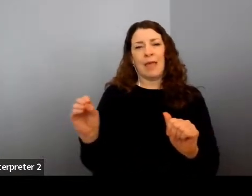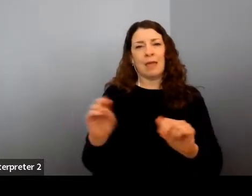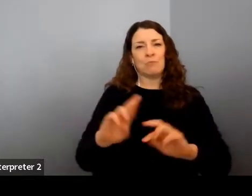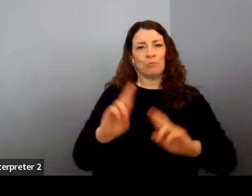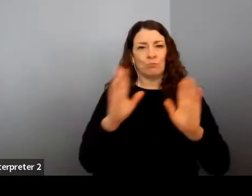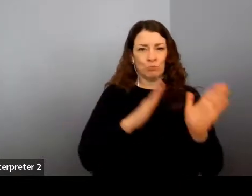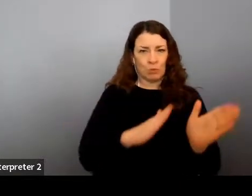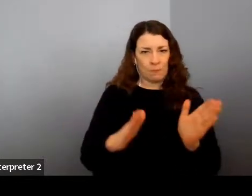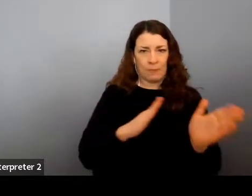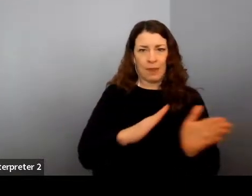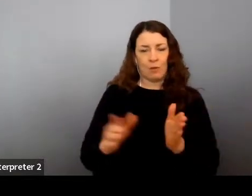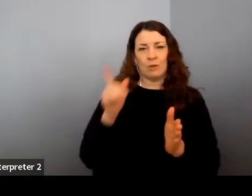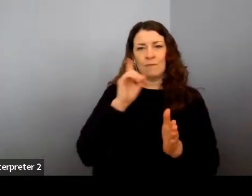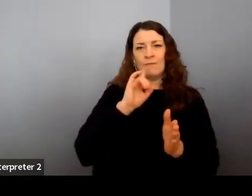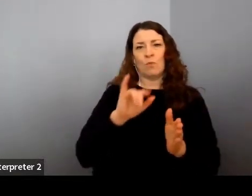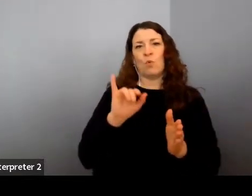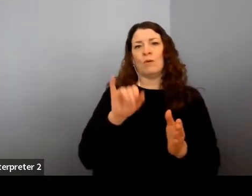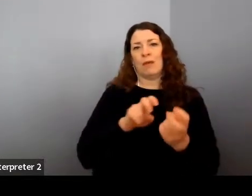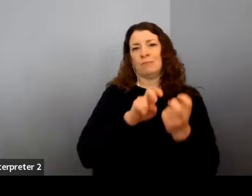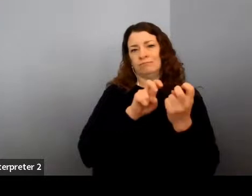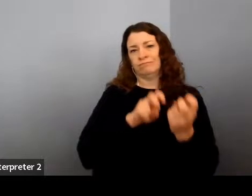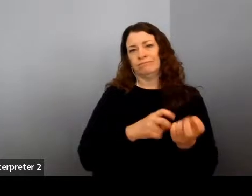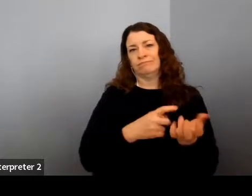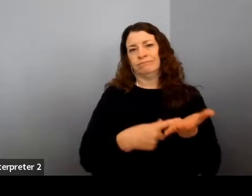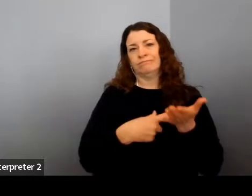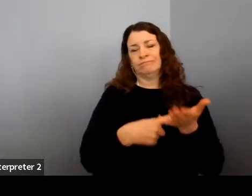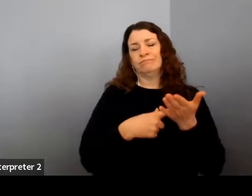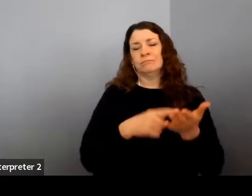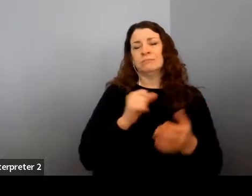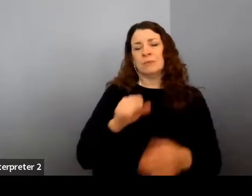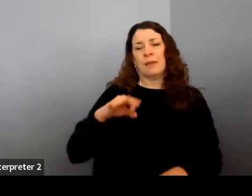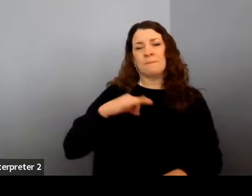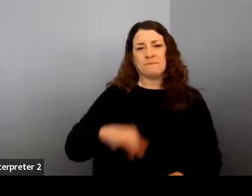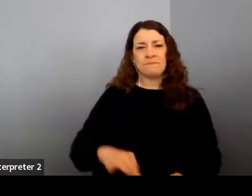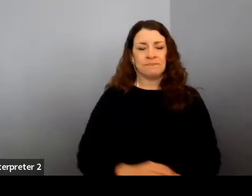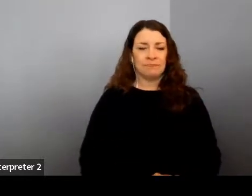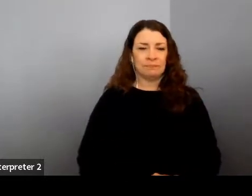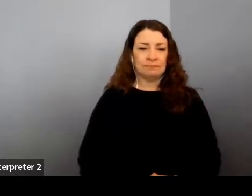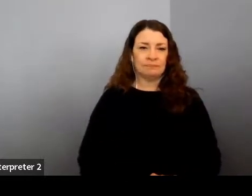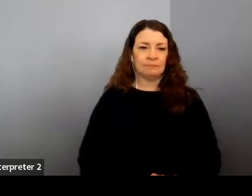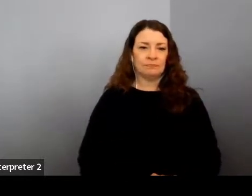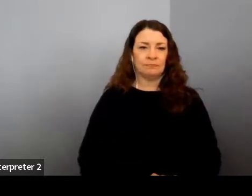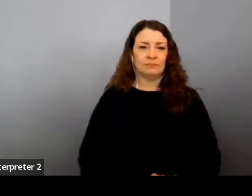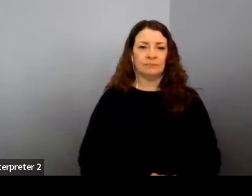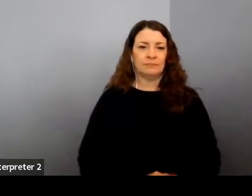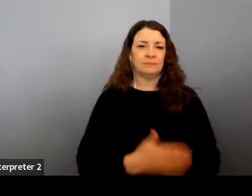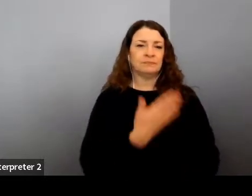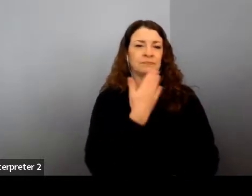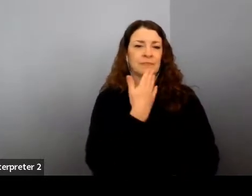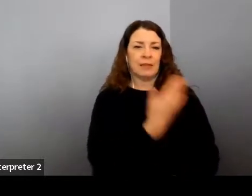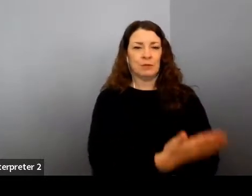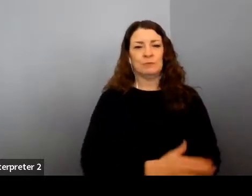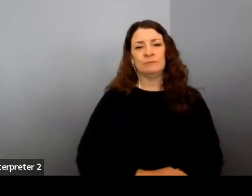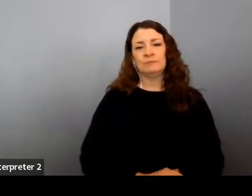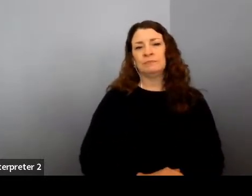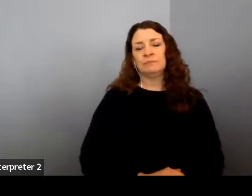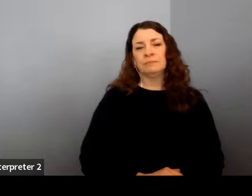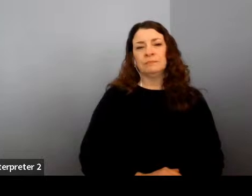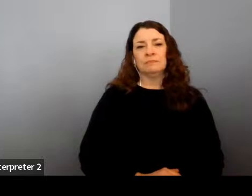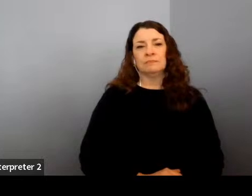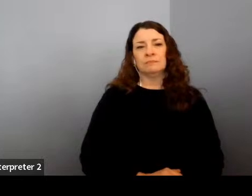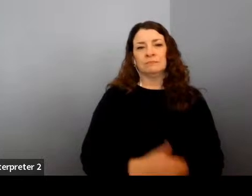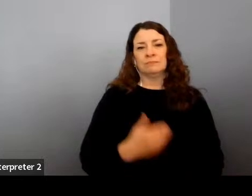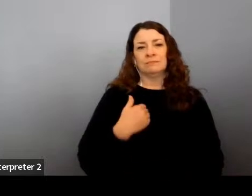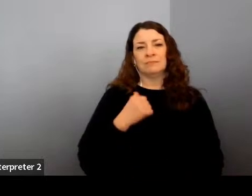to take it full advantage of it is, is something that can be really helpful. Thanks. Thank you. Okay. It looks like we have